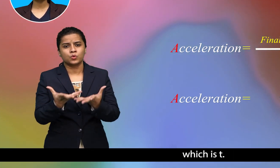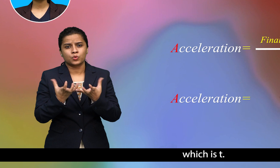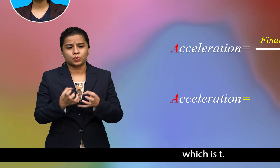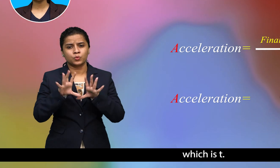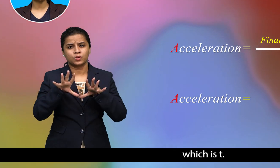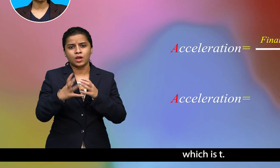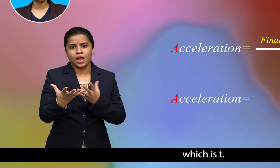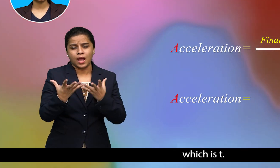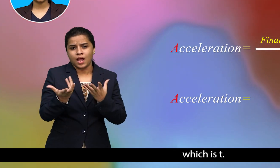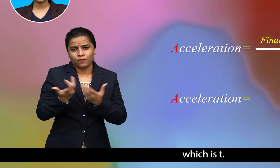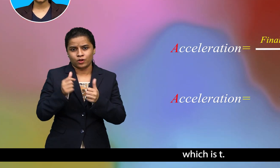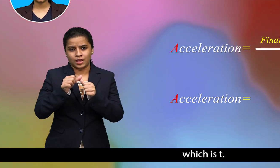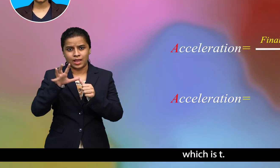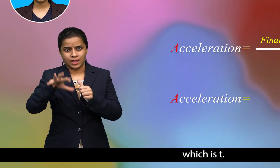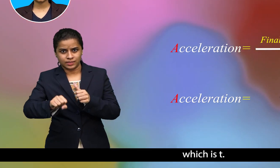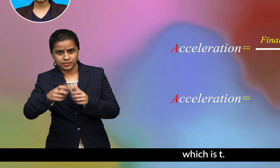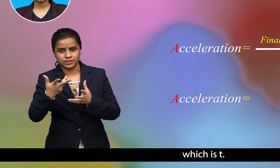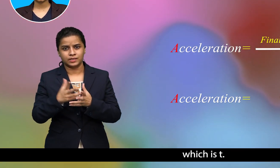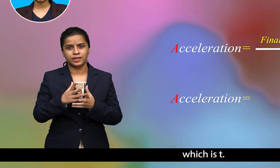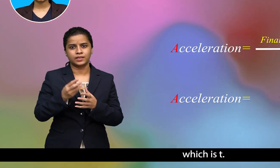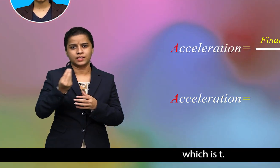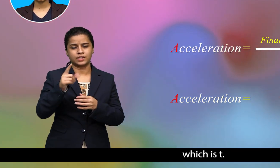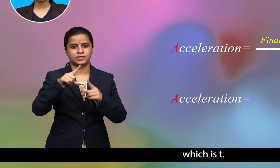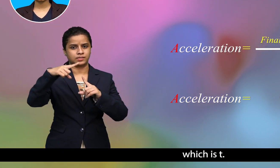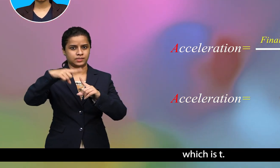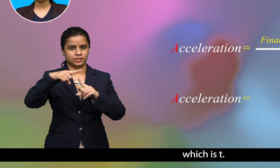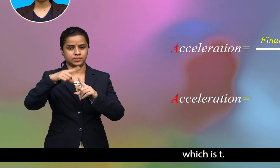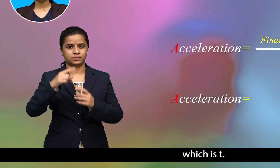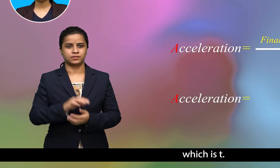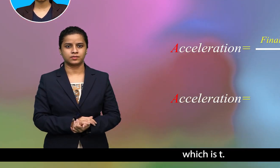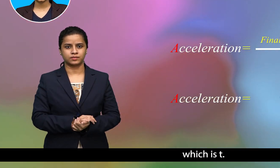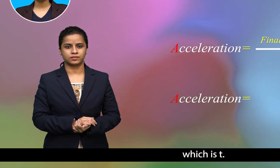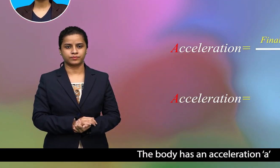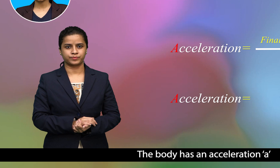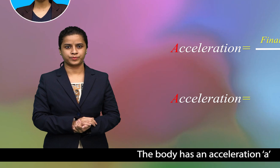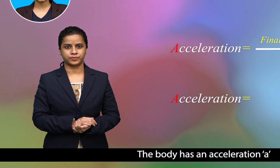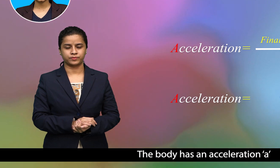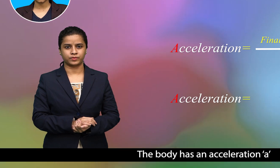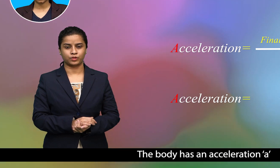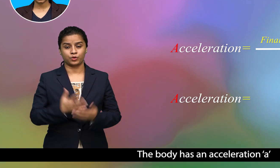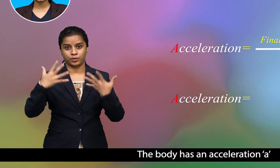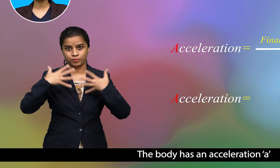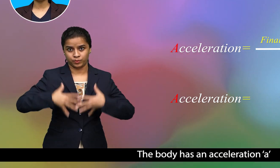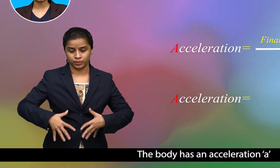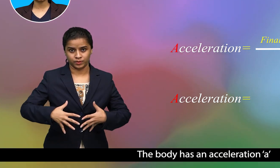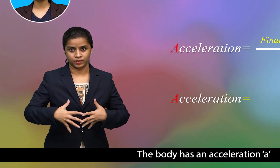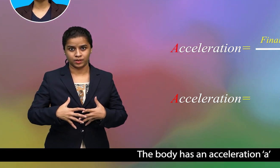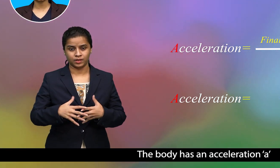t the body has an acceleration a